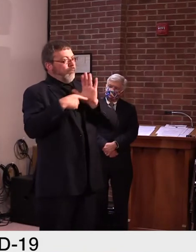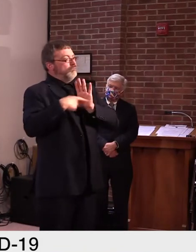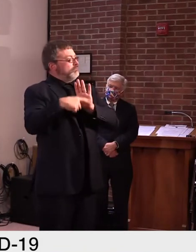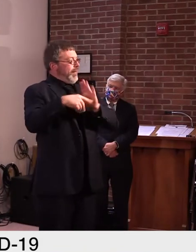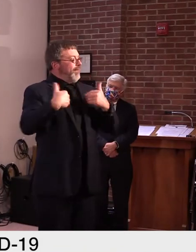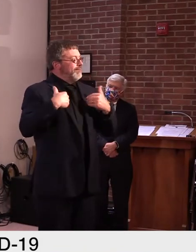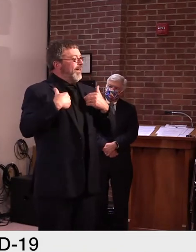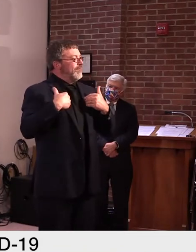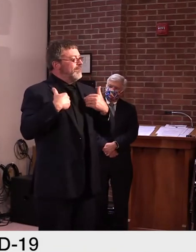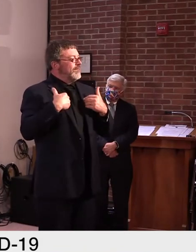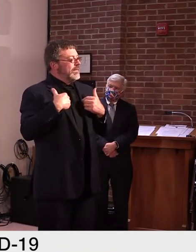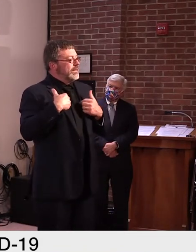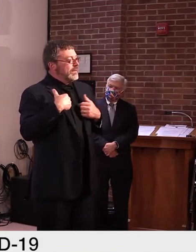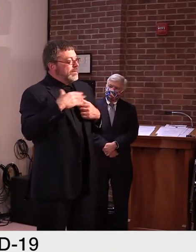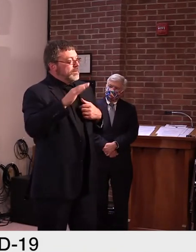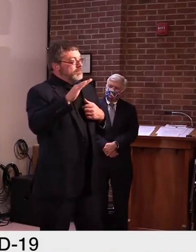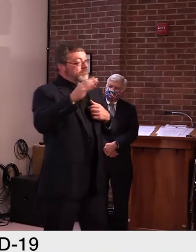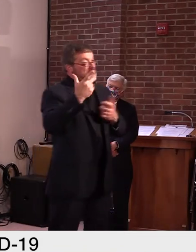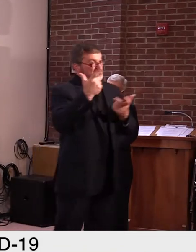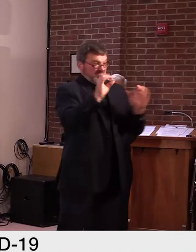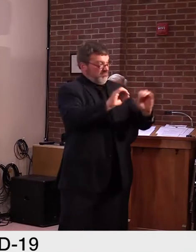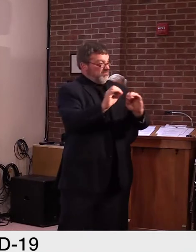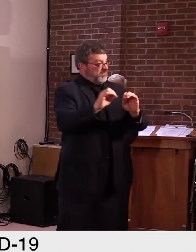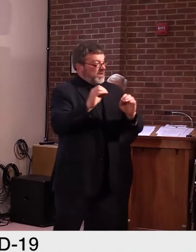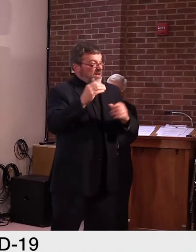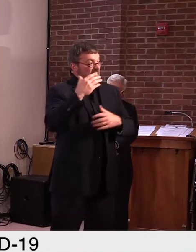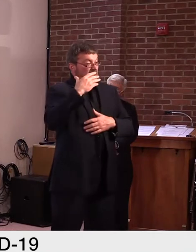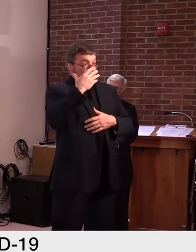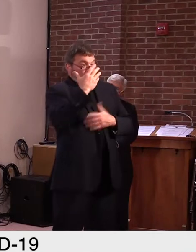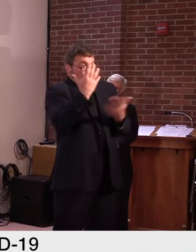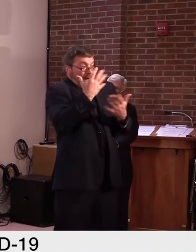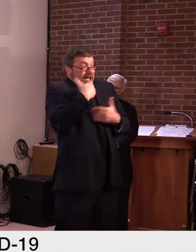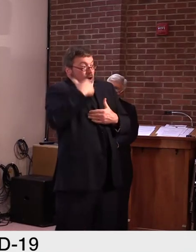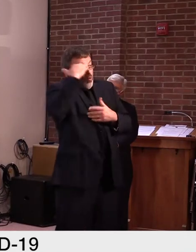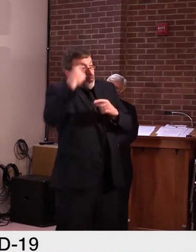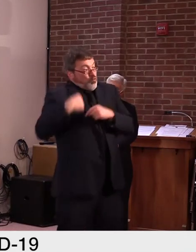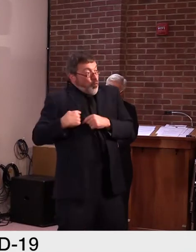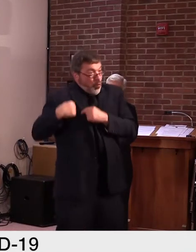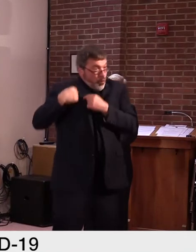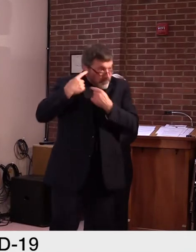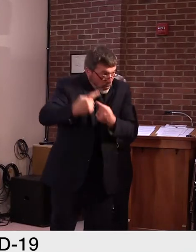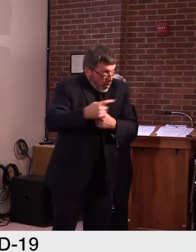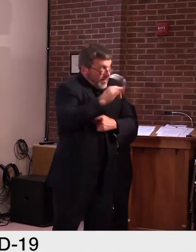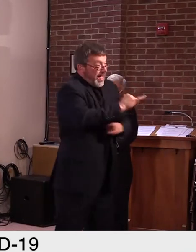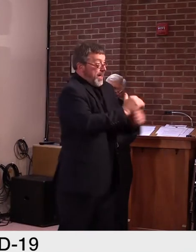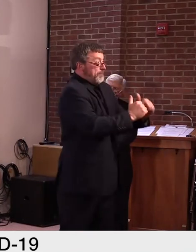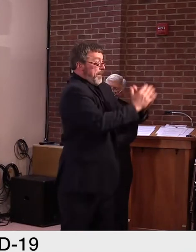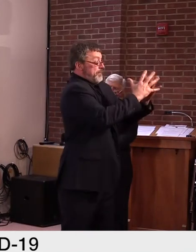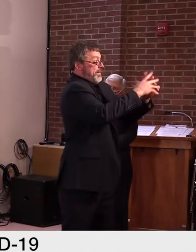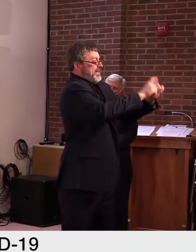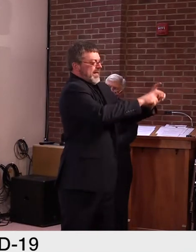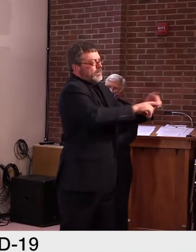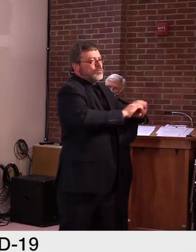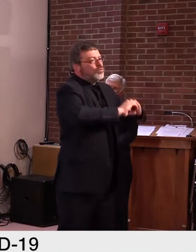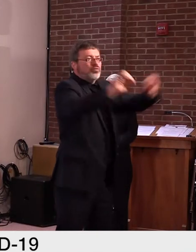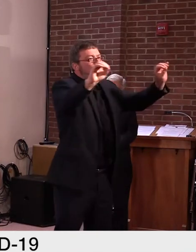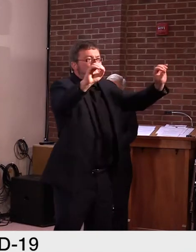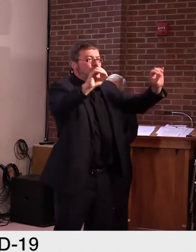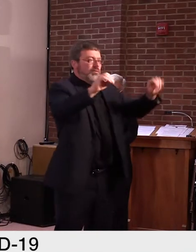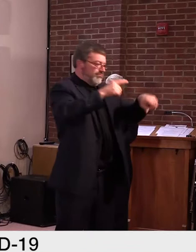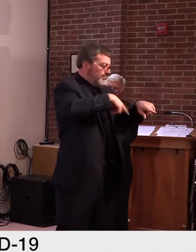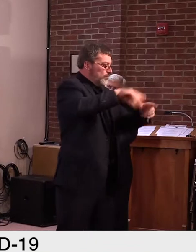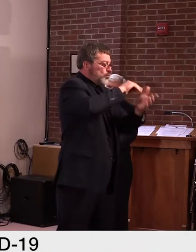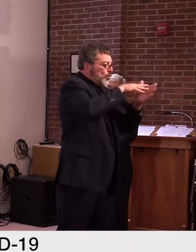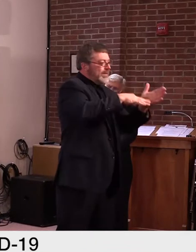of all knowledge, all the contacts who got tested through our pop-up are negative. Doesn't